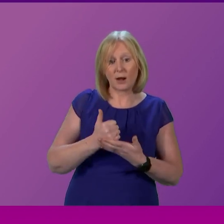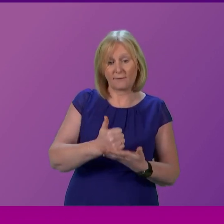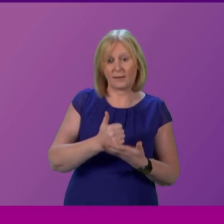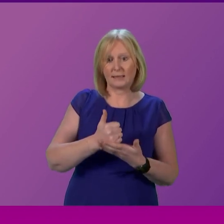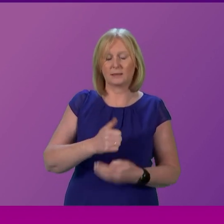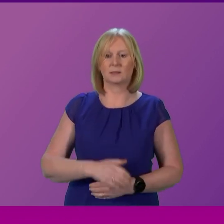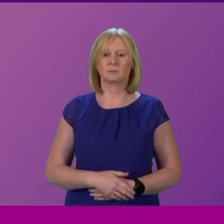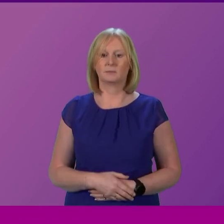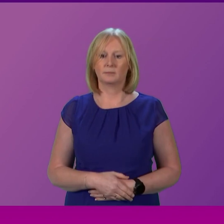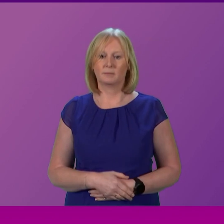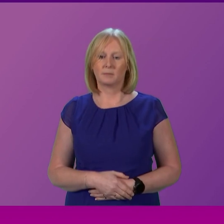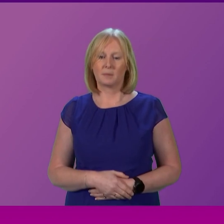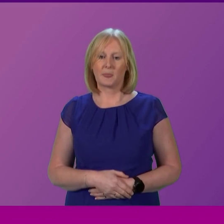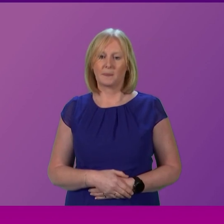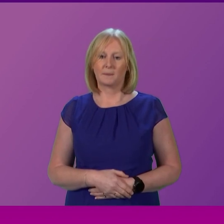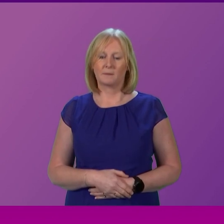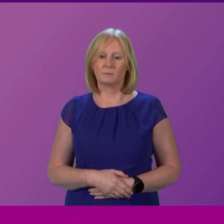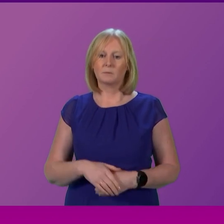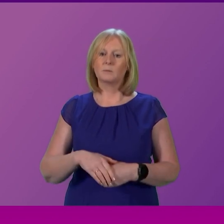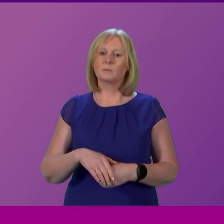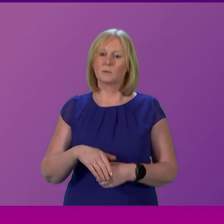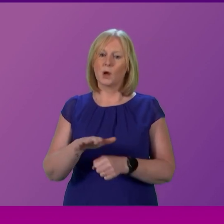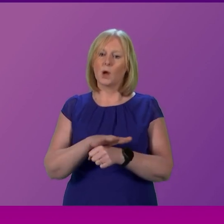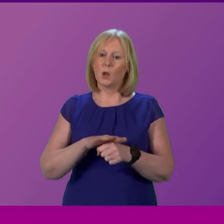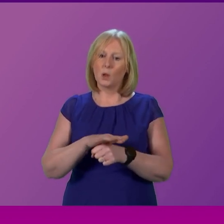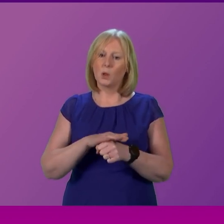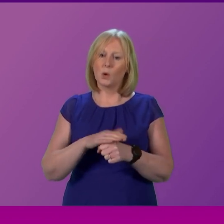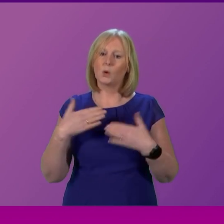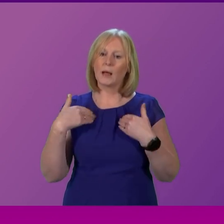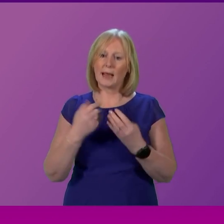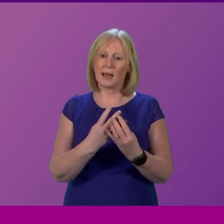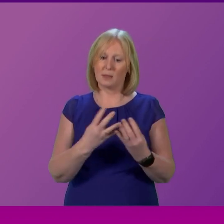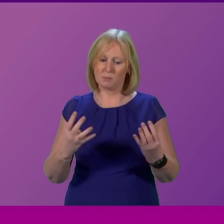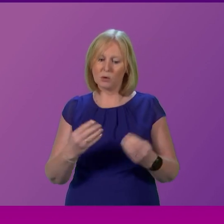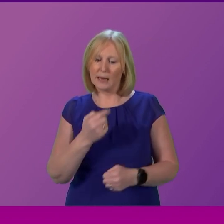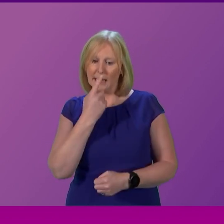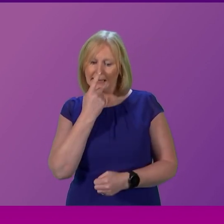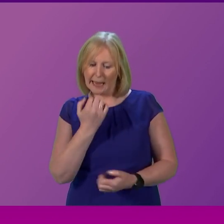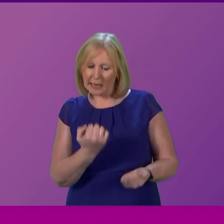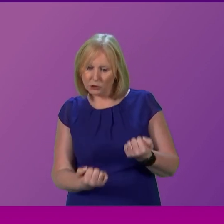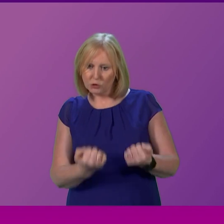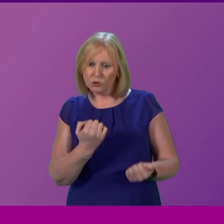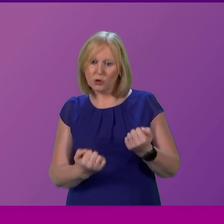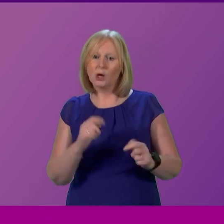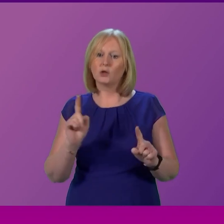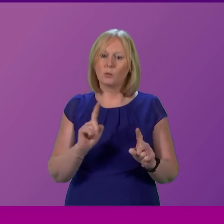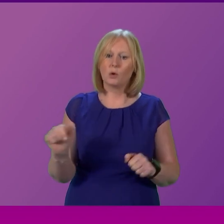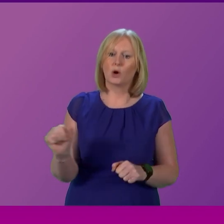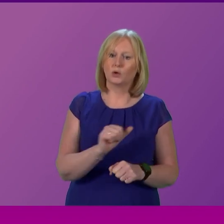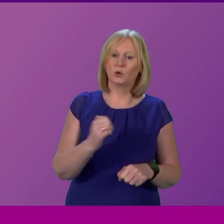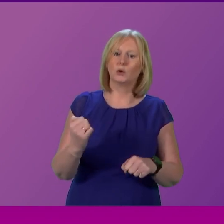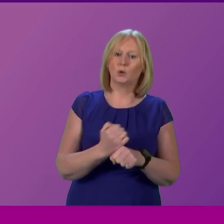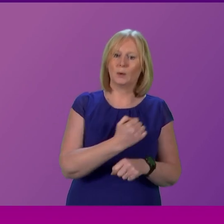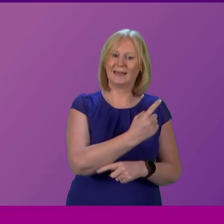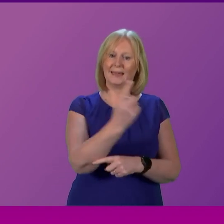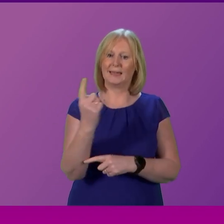required. We believe that local health boards are best placed to judge what reasonable measures should be taken in each